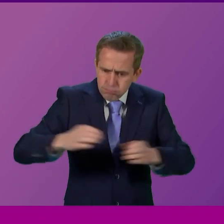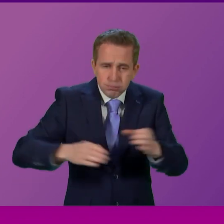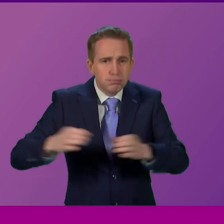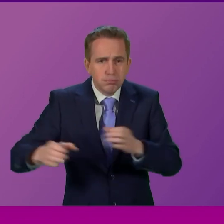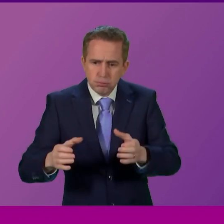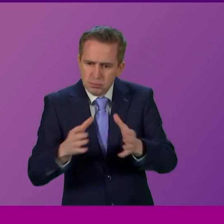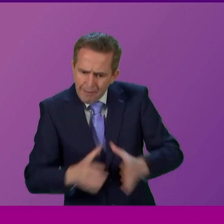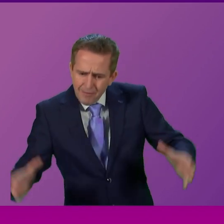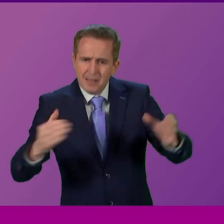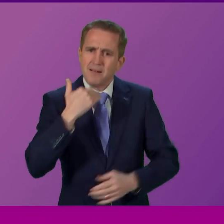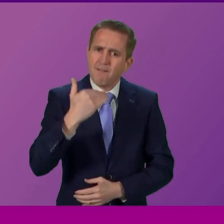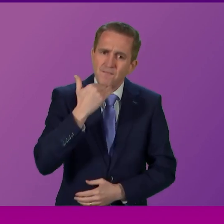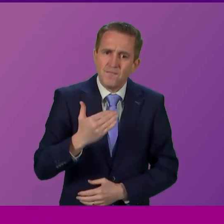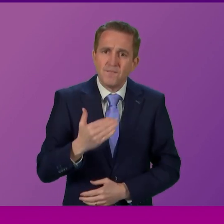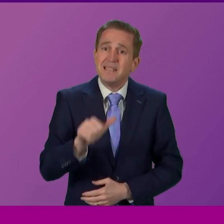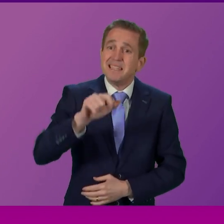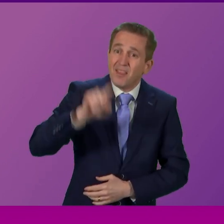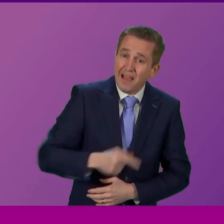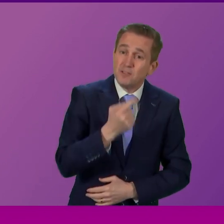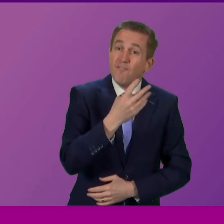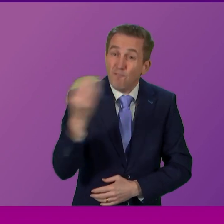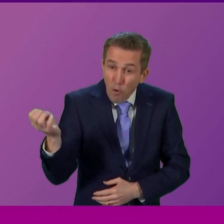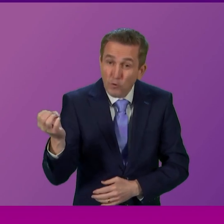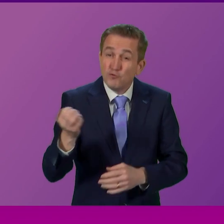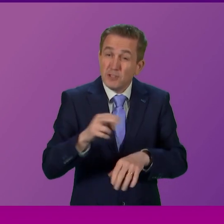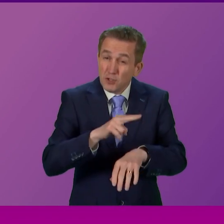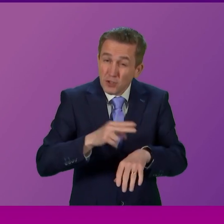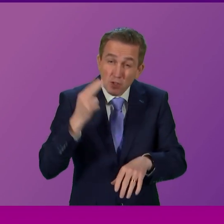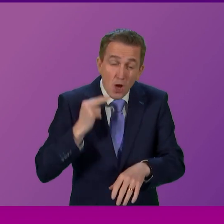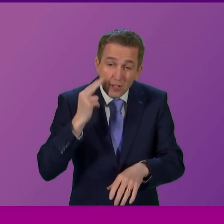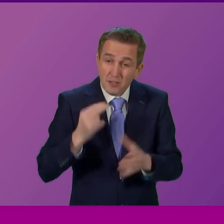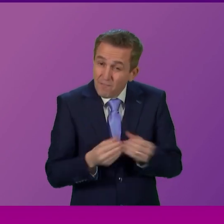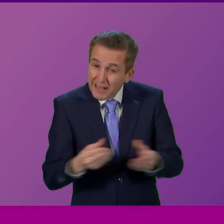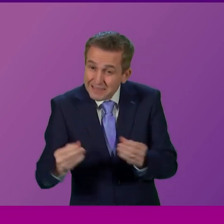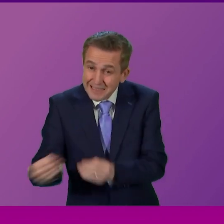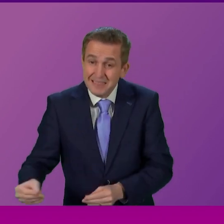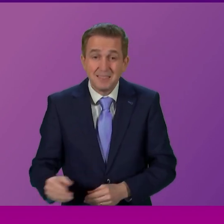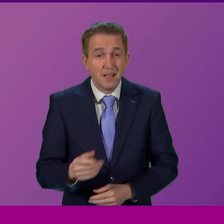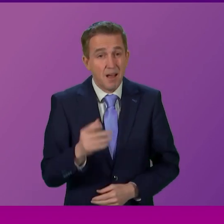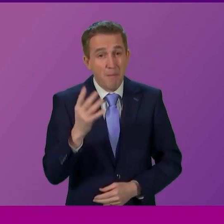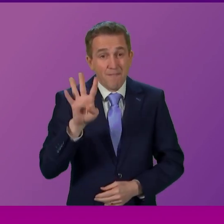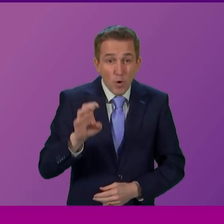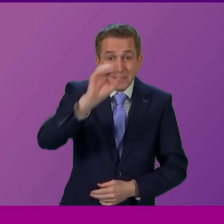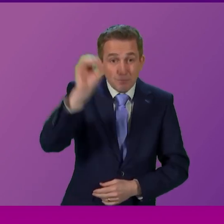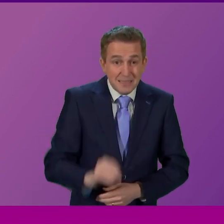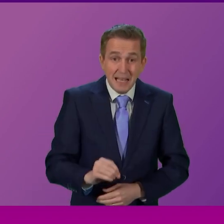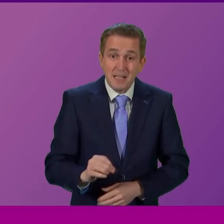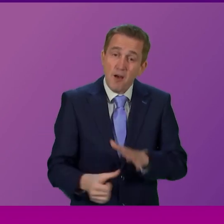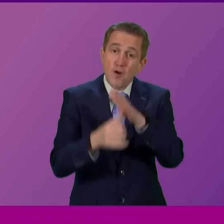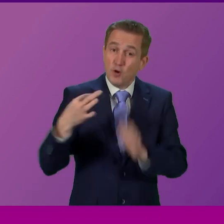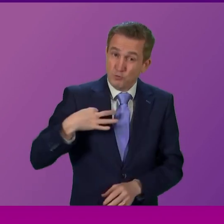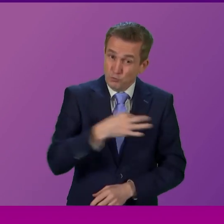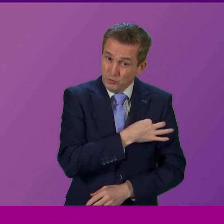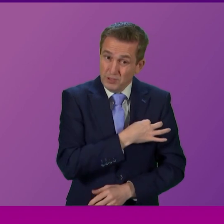so that we now have 6,400 nursing vacancies and in some areas 14% of consultant posts lie